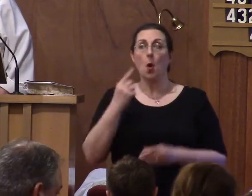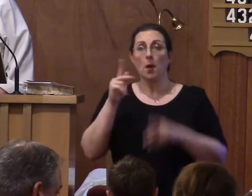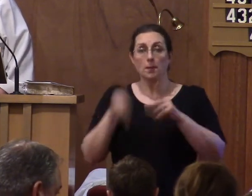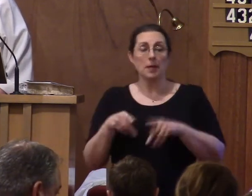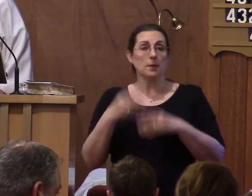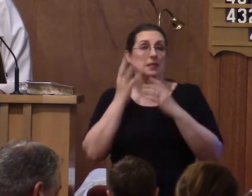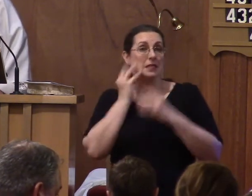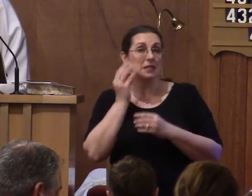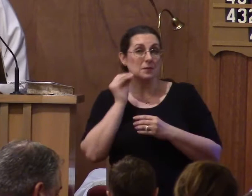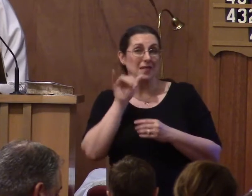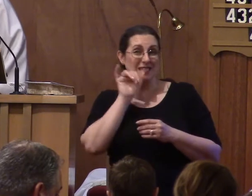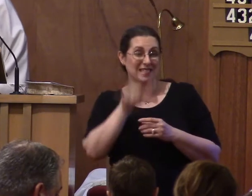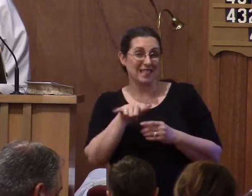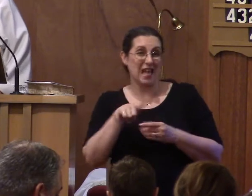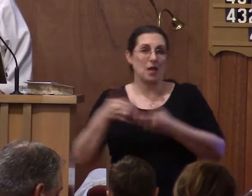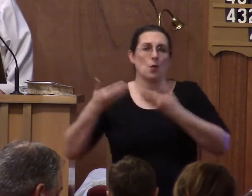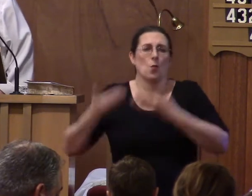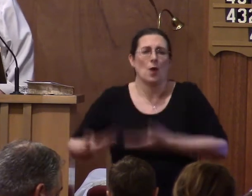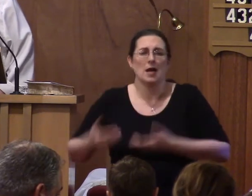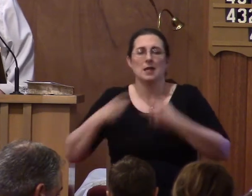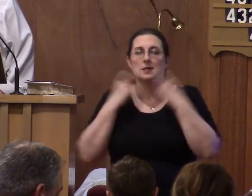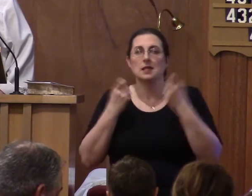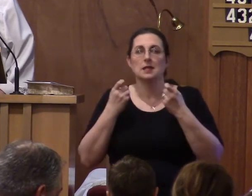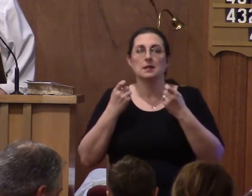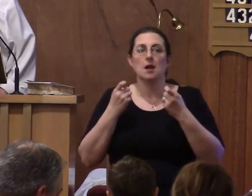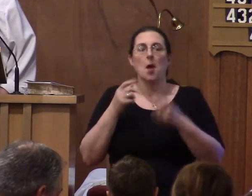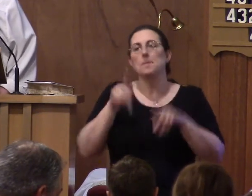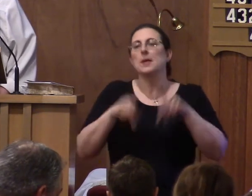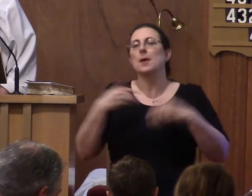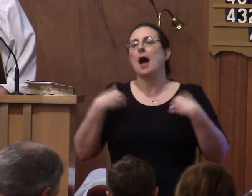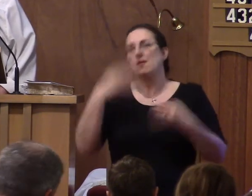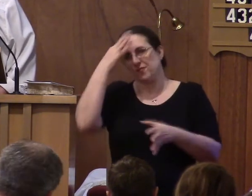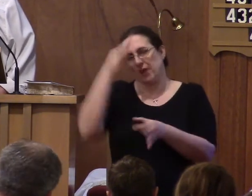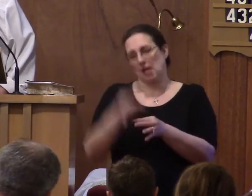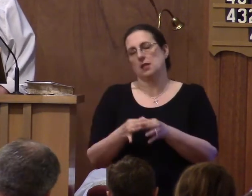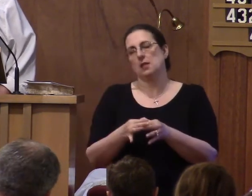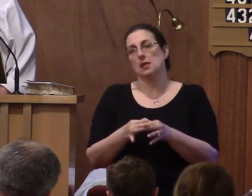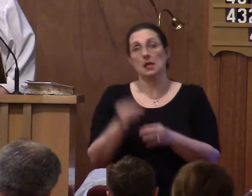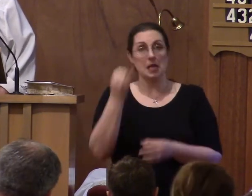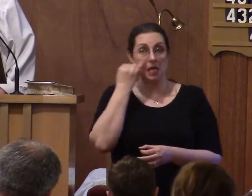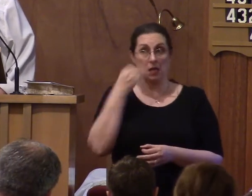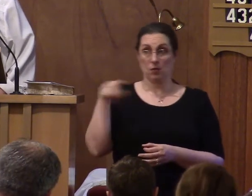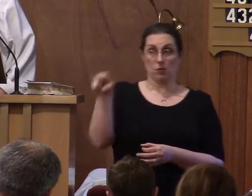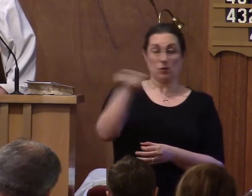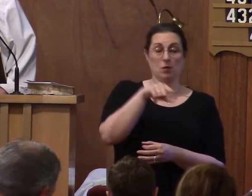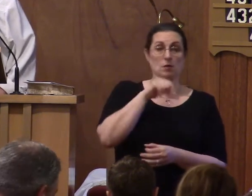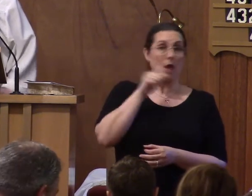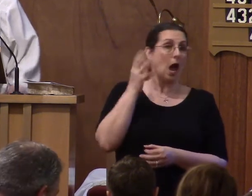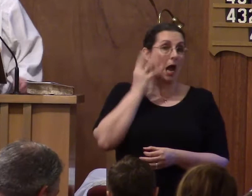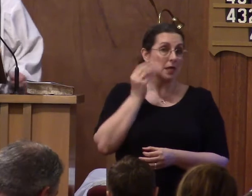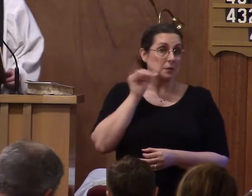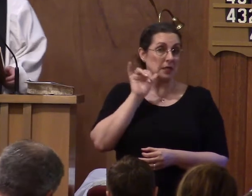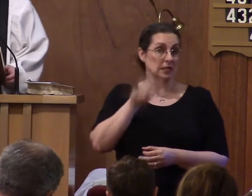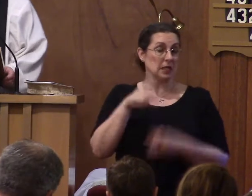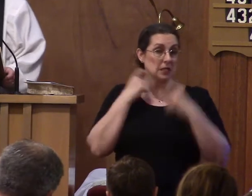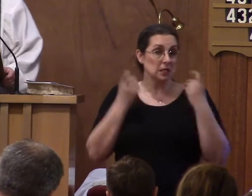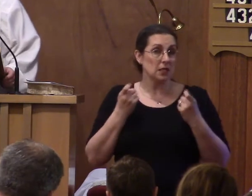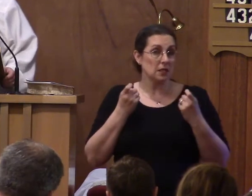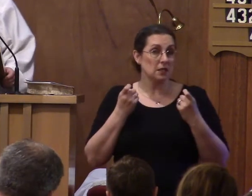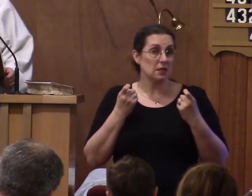this type of weight of sin are those with the faith. If you don't experience sin this way, then that